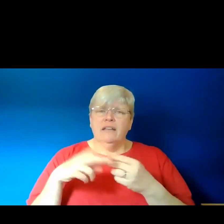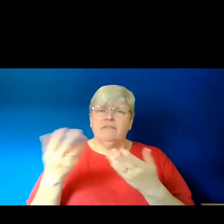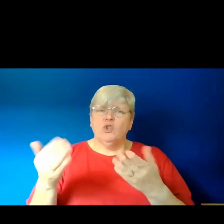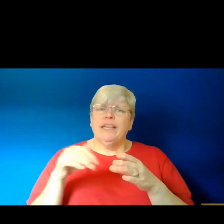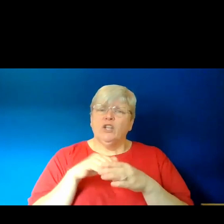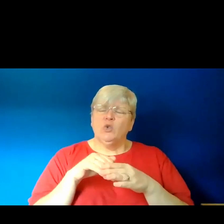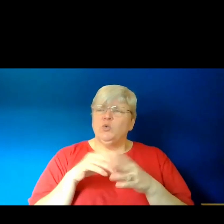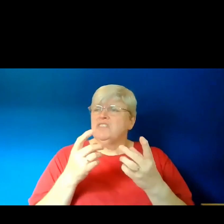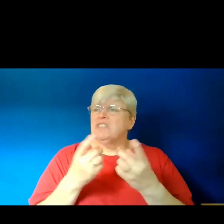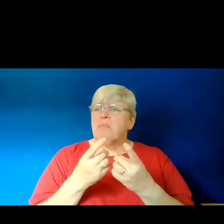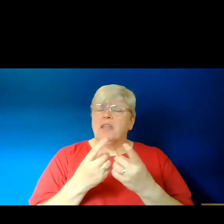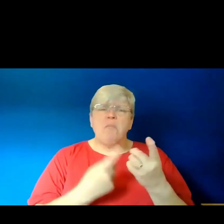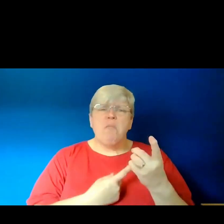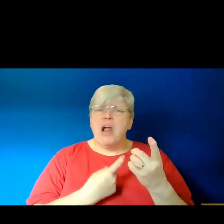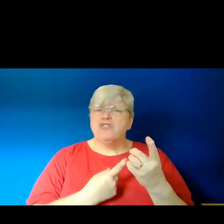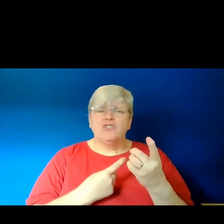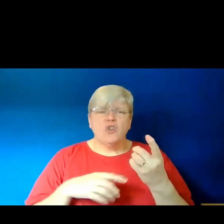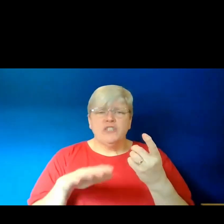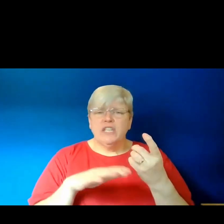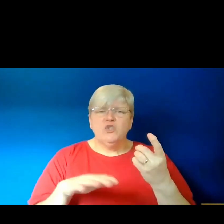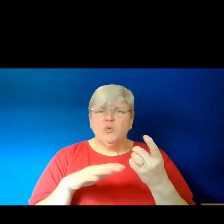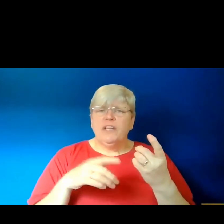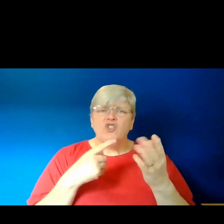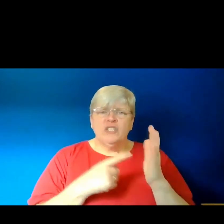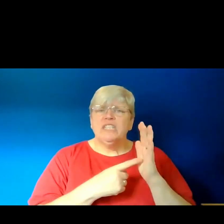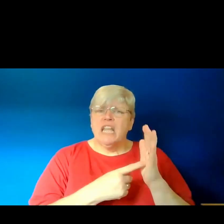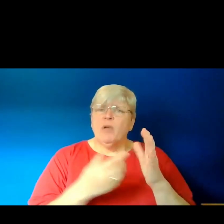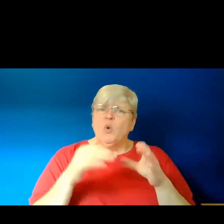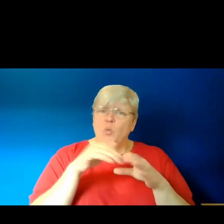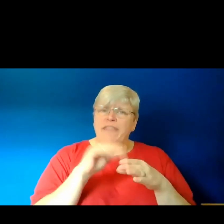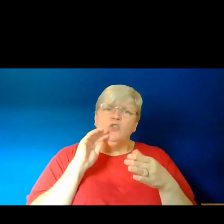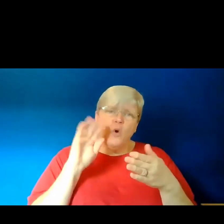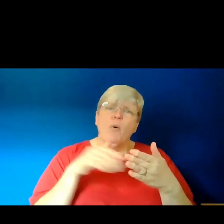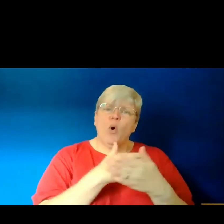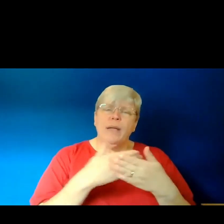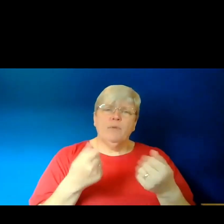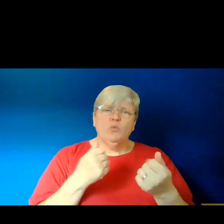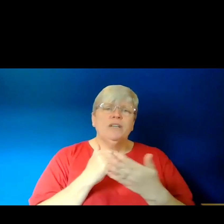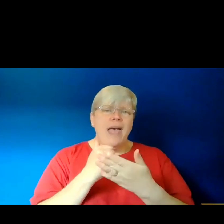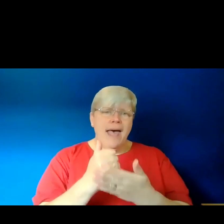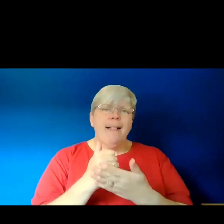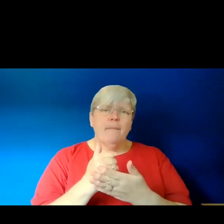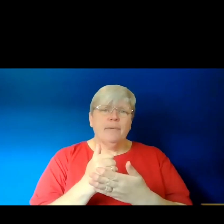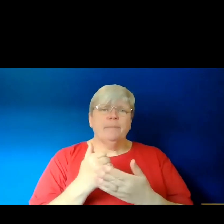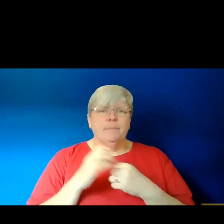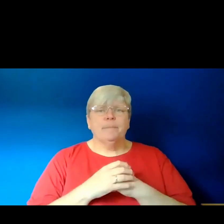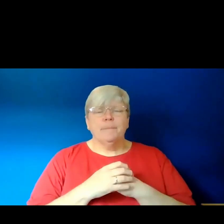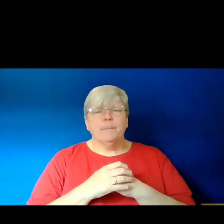some kind of personal situating statement in the poem in some way, that would help with things like that.